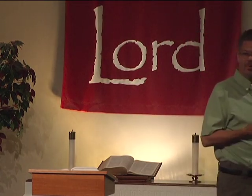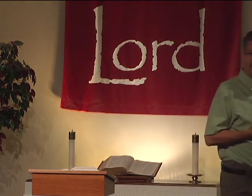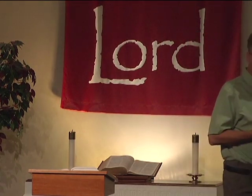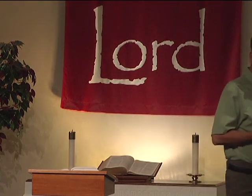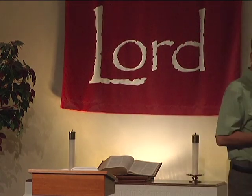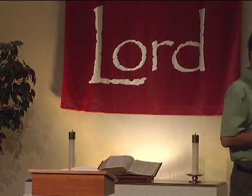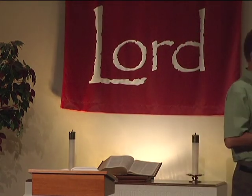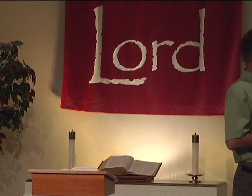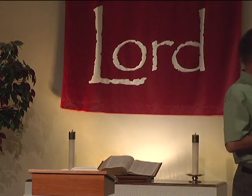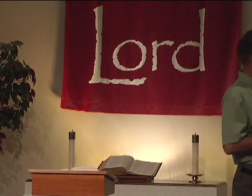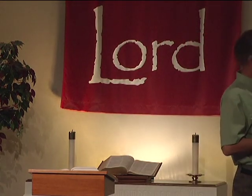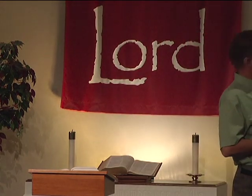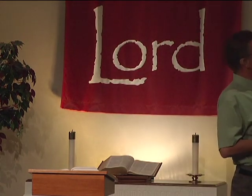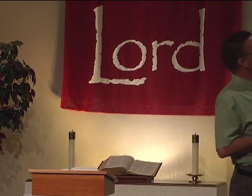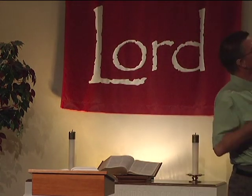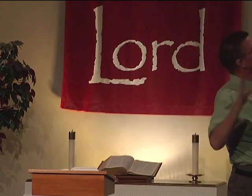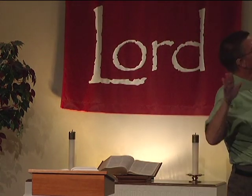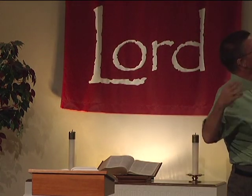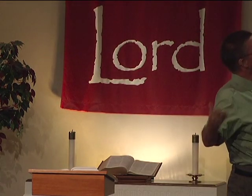Did I say something wrong or something funny?